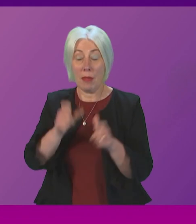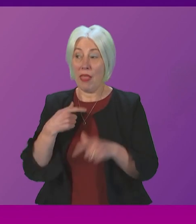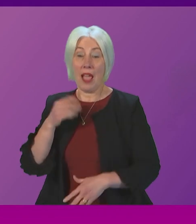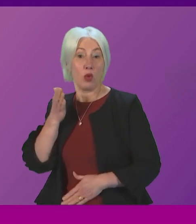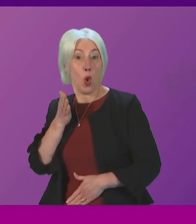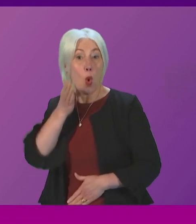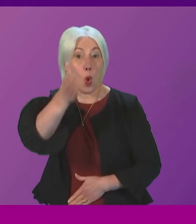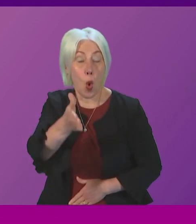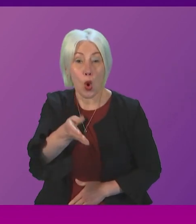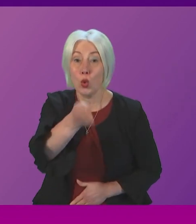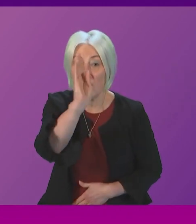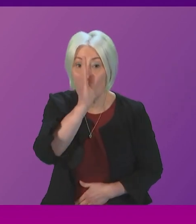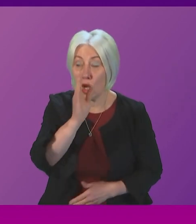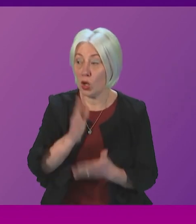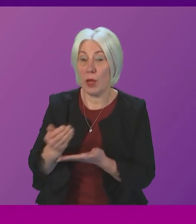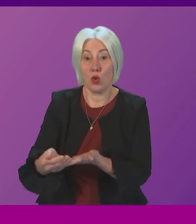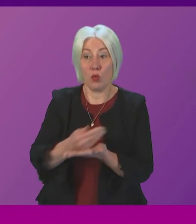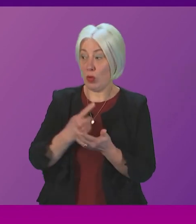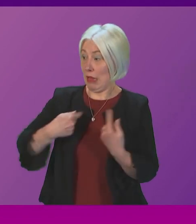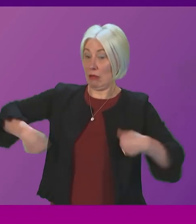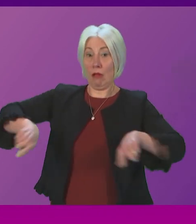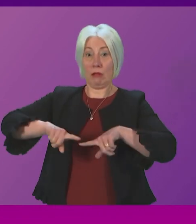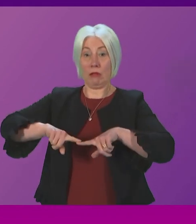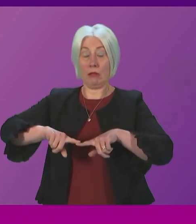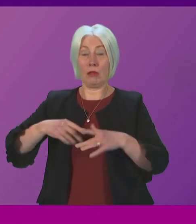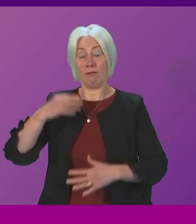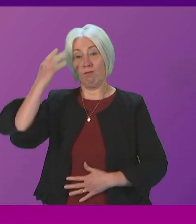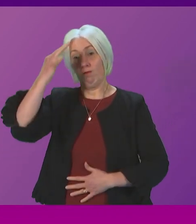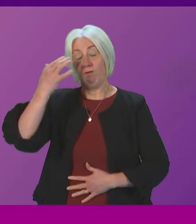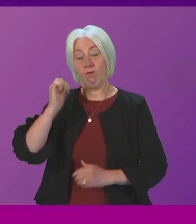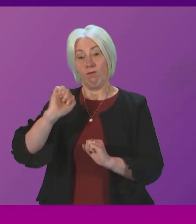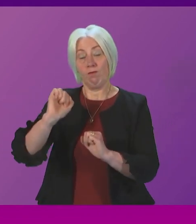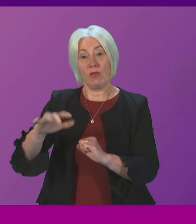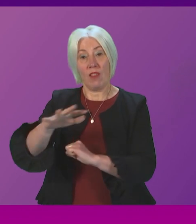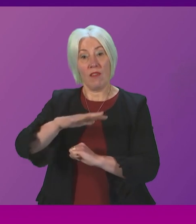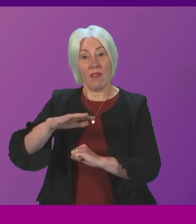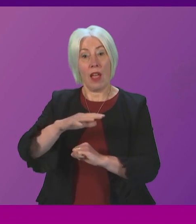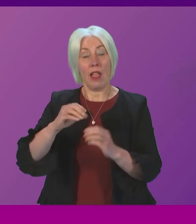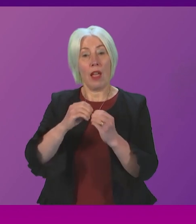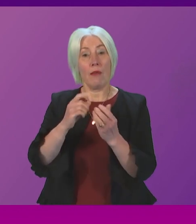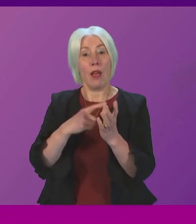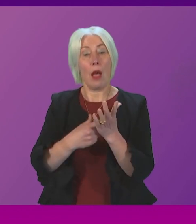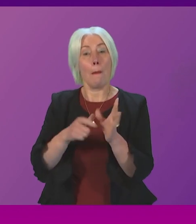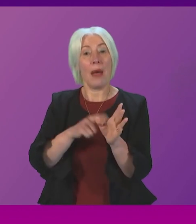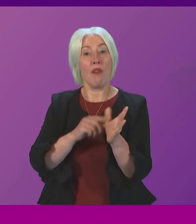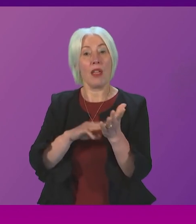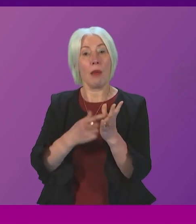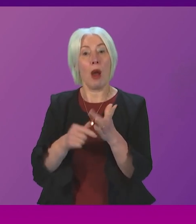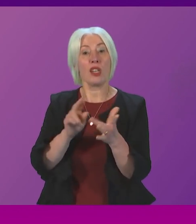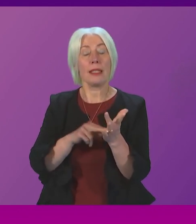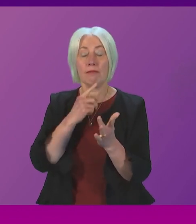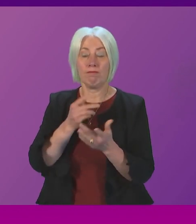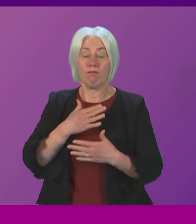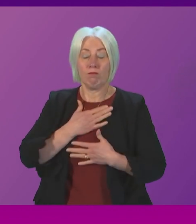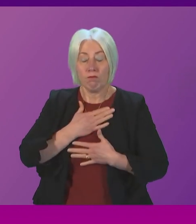in order to protect their fellow citizens and in particular our thoughts are with the family of Barry Martin who so tragically lost his life